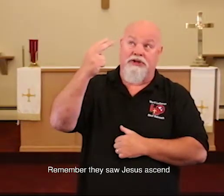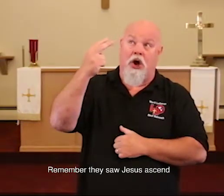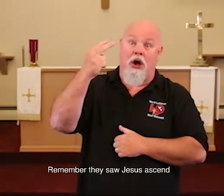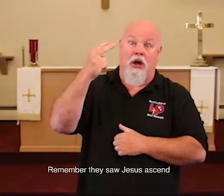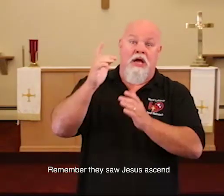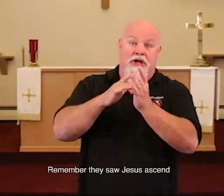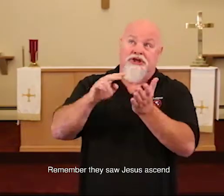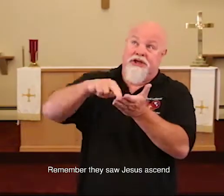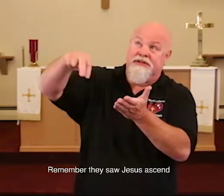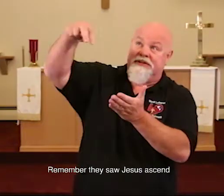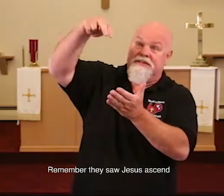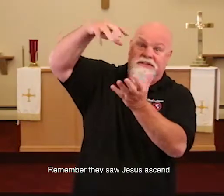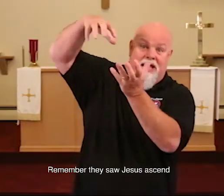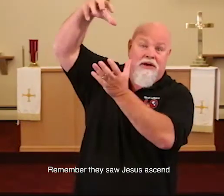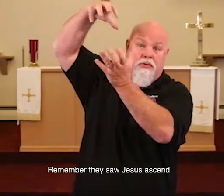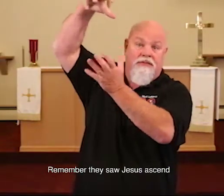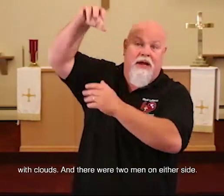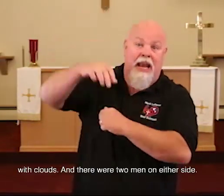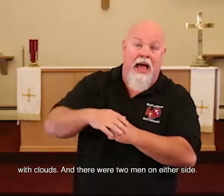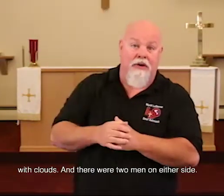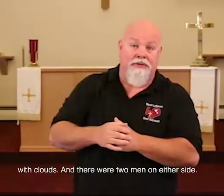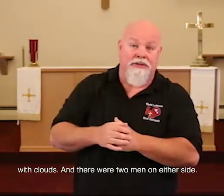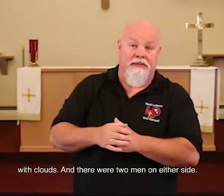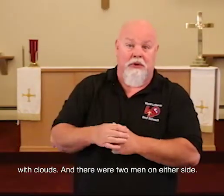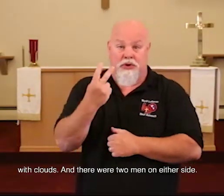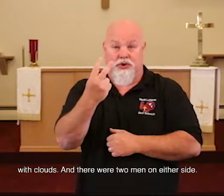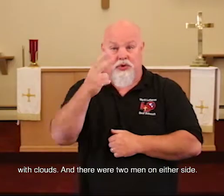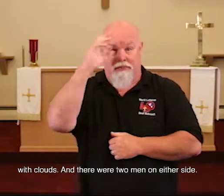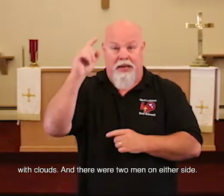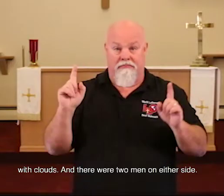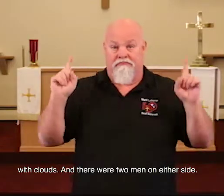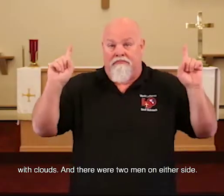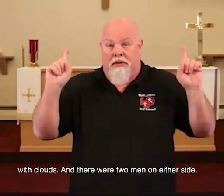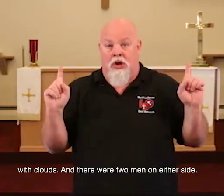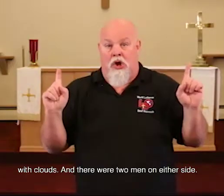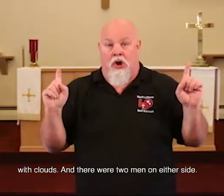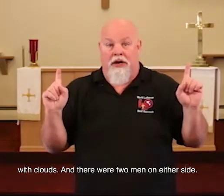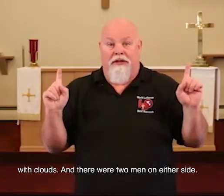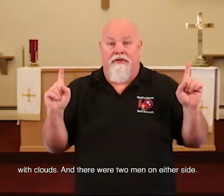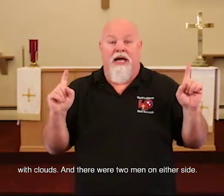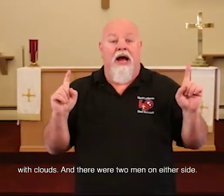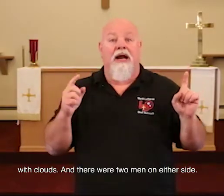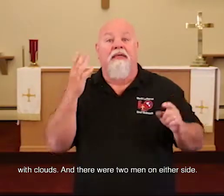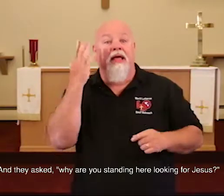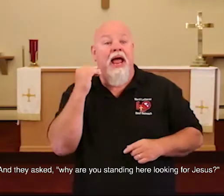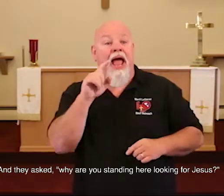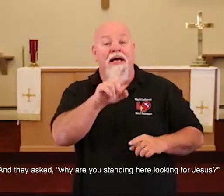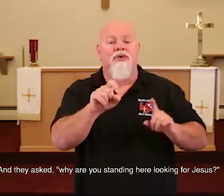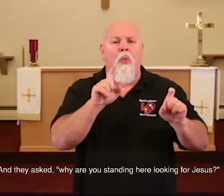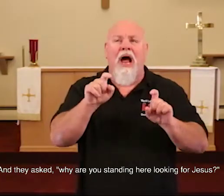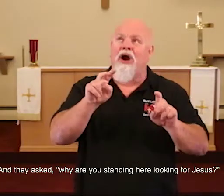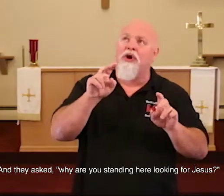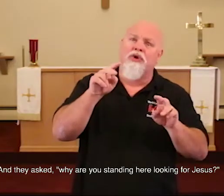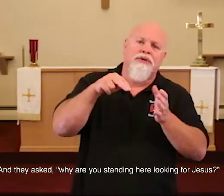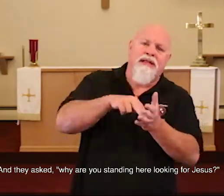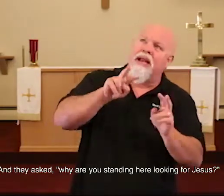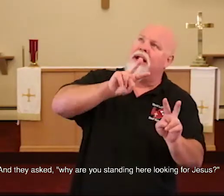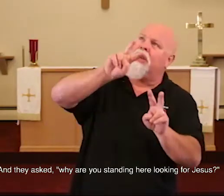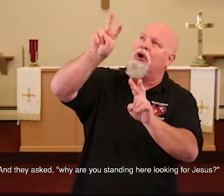saw Jesus ascend with the clouds. And there were two men on either side. And they asked, why are you standing here